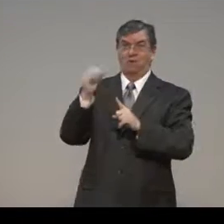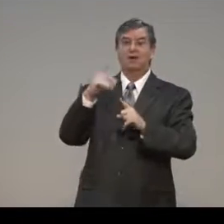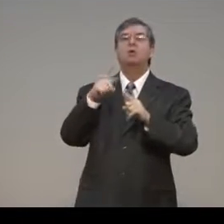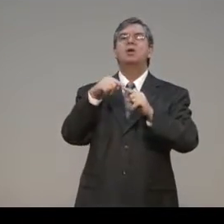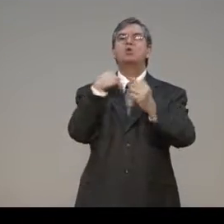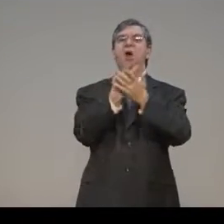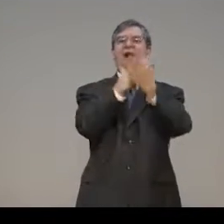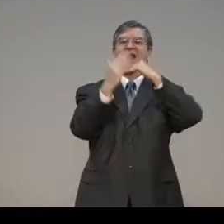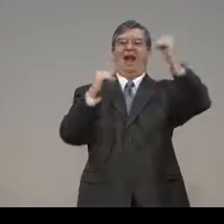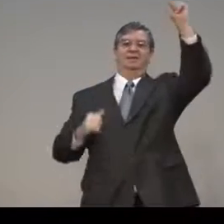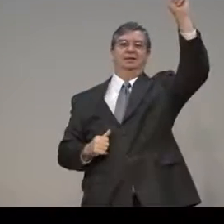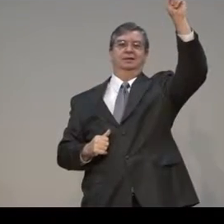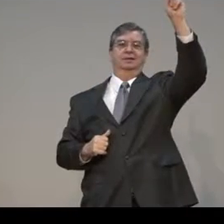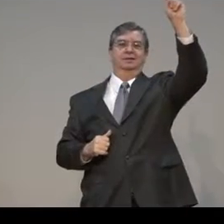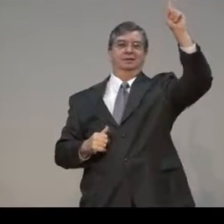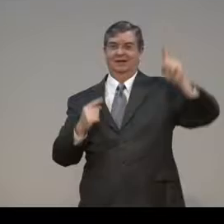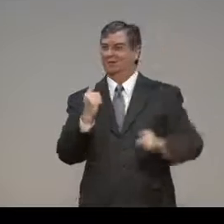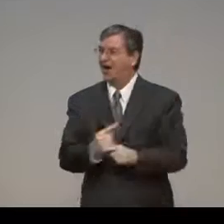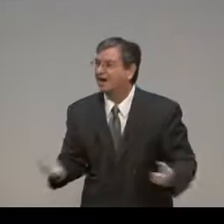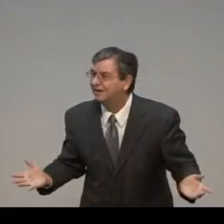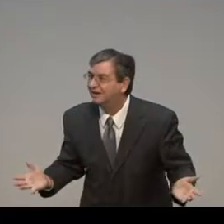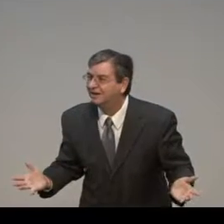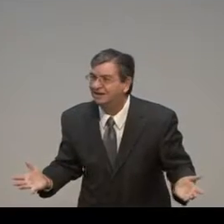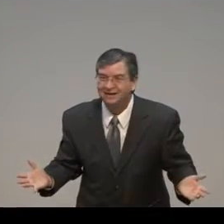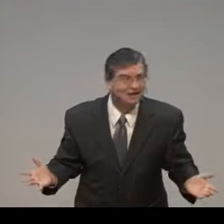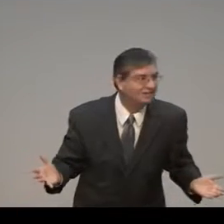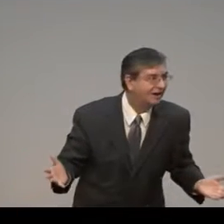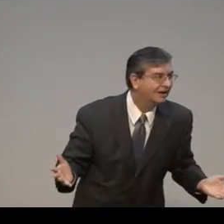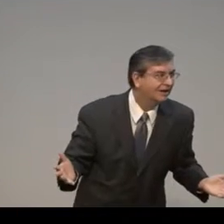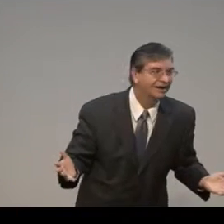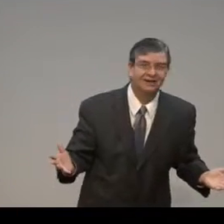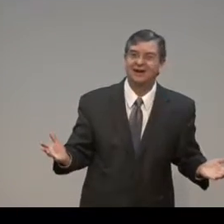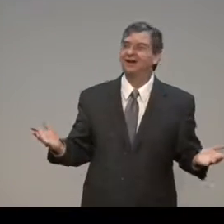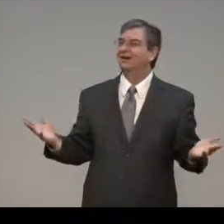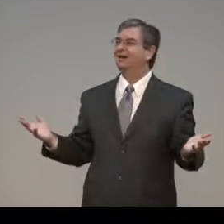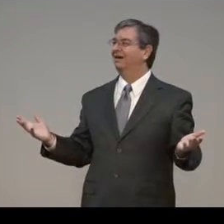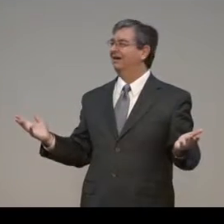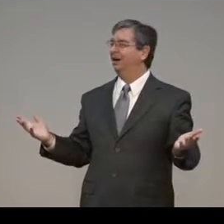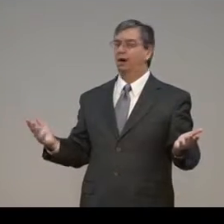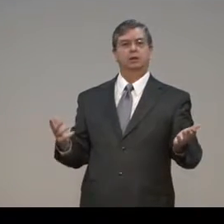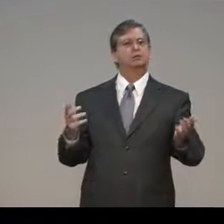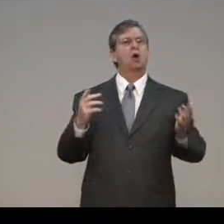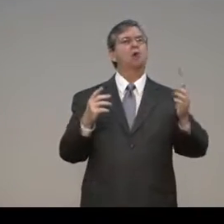I don't have the full knowledge of God, but I will when I arrive in heaven. And we will. Amen. Amen. Amen.